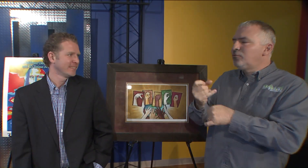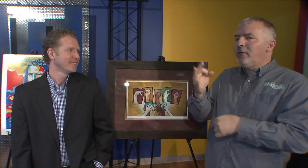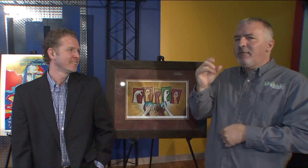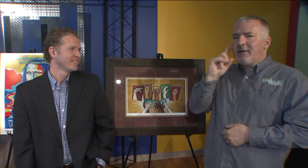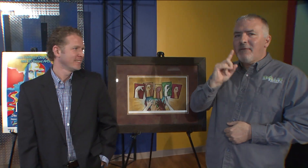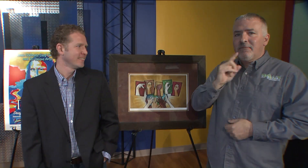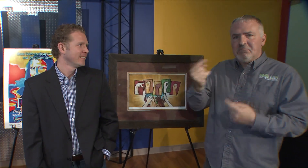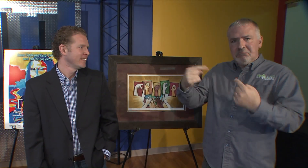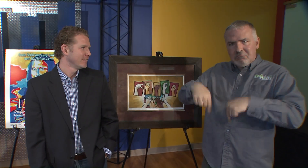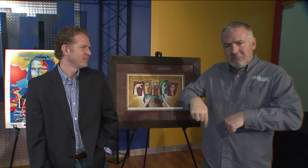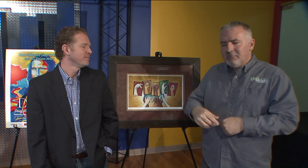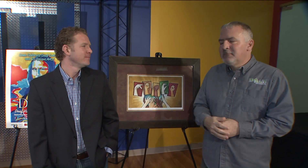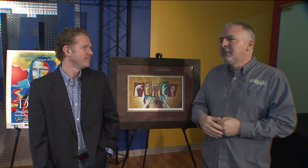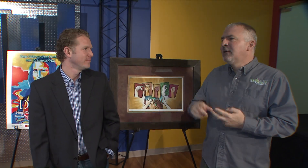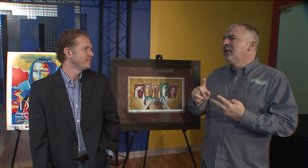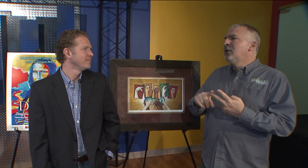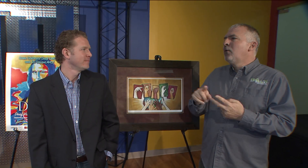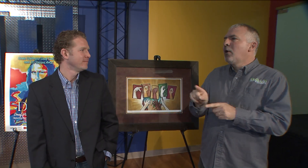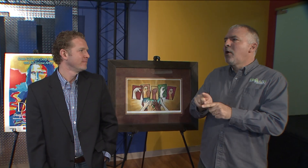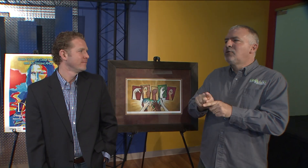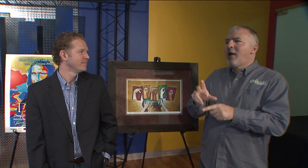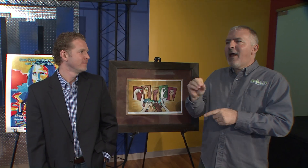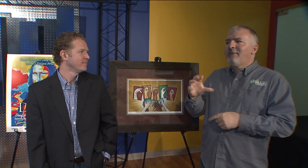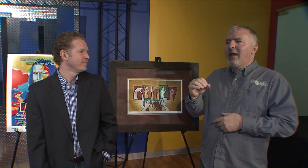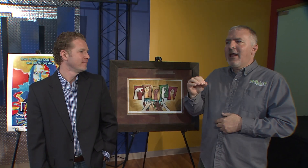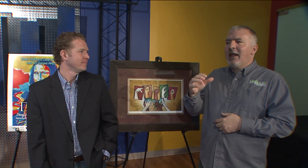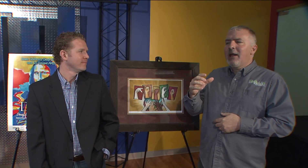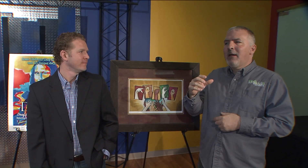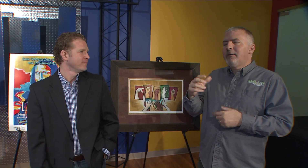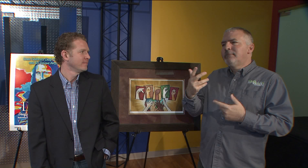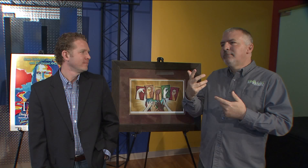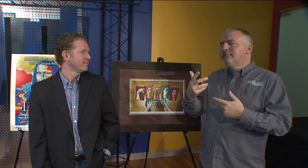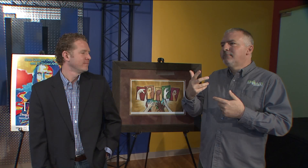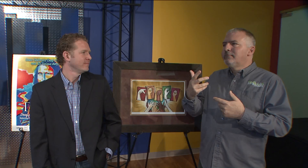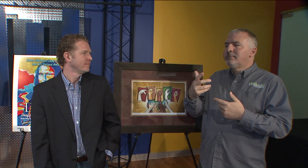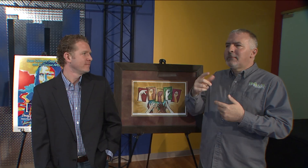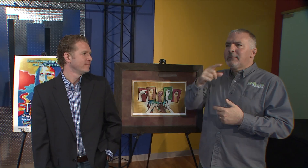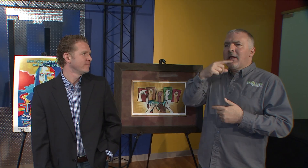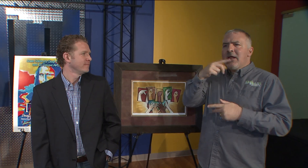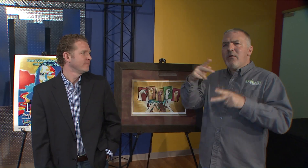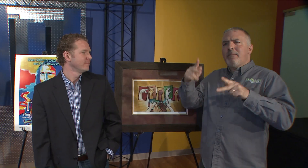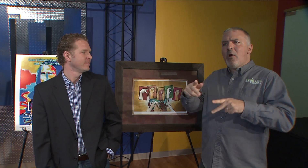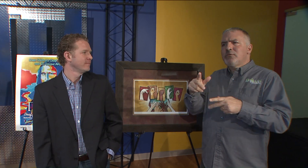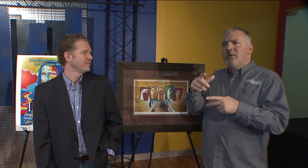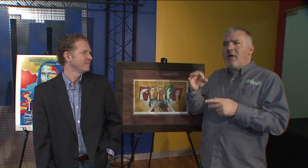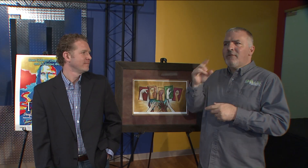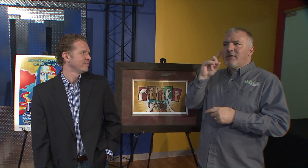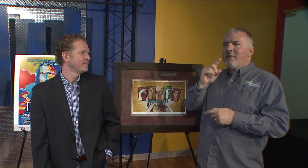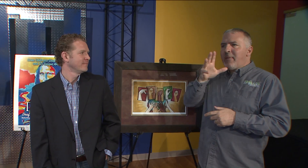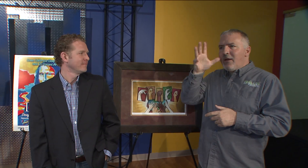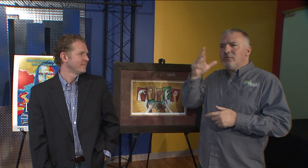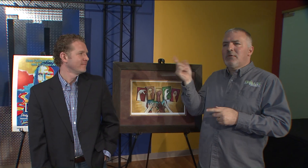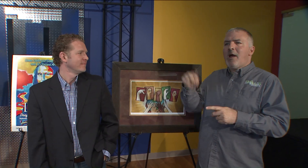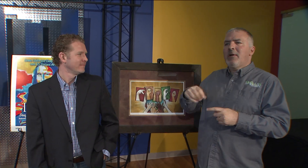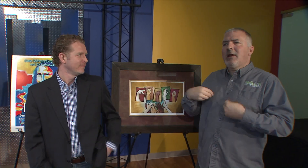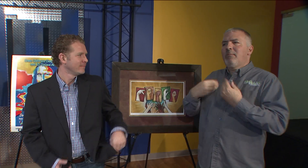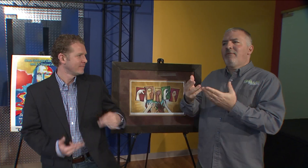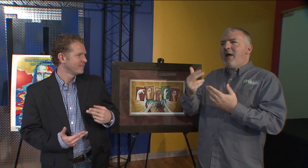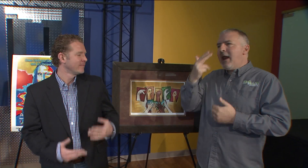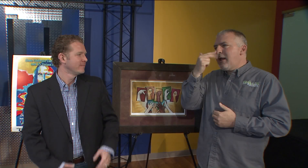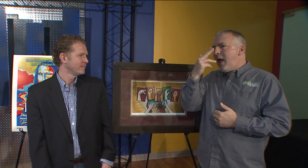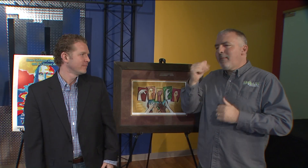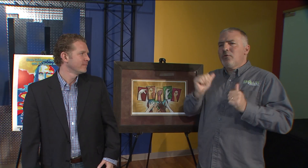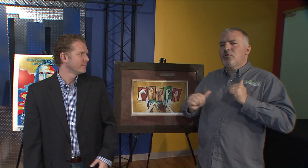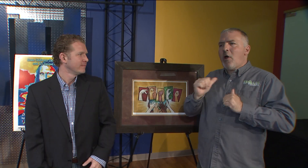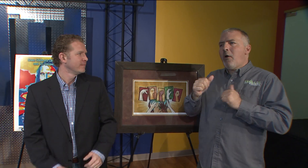They're from the National Technical Institute of the Deaf. They're coming. We also have, you know, a hearing person